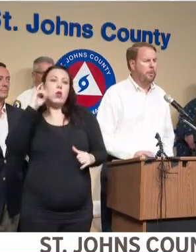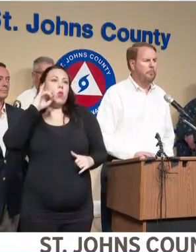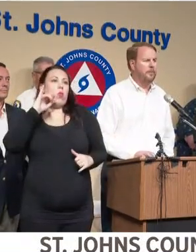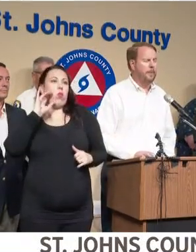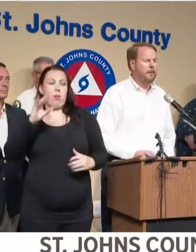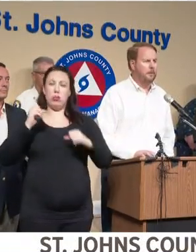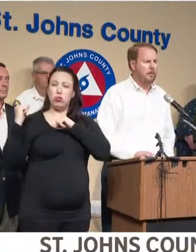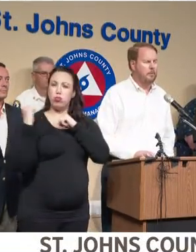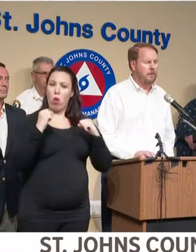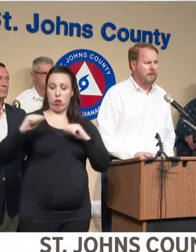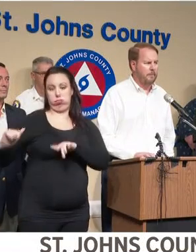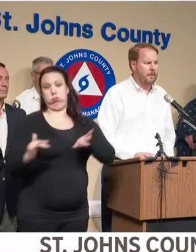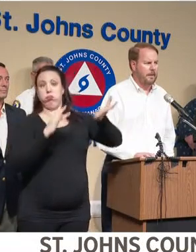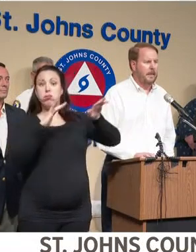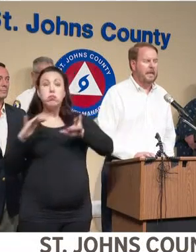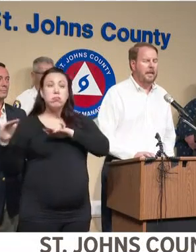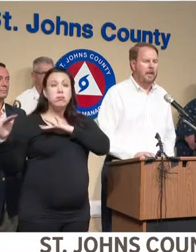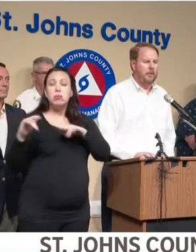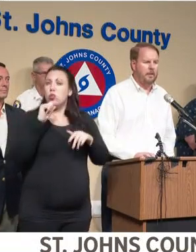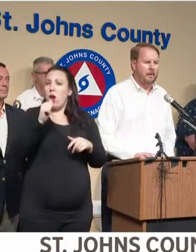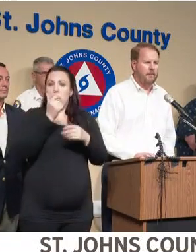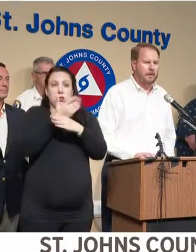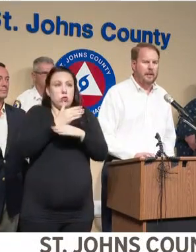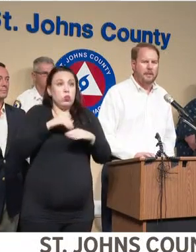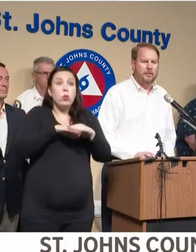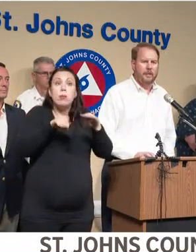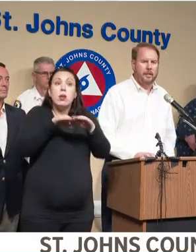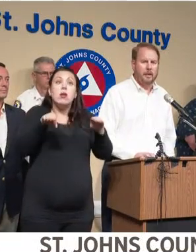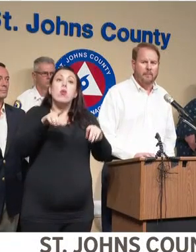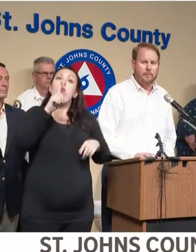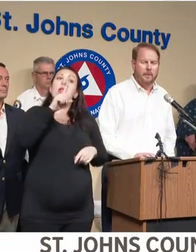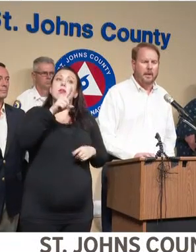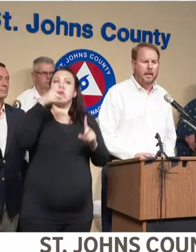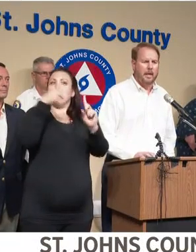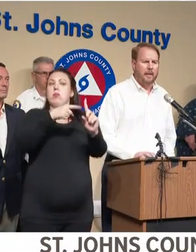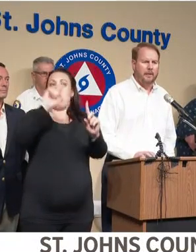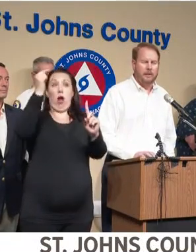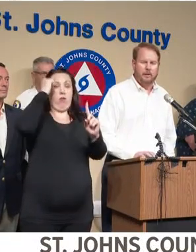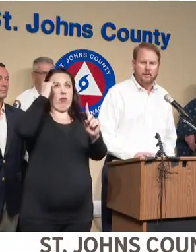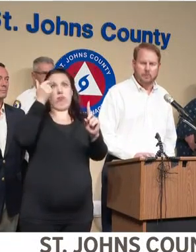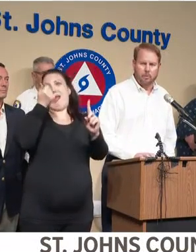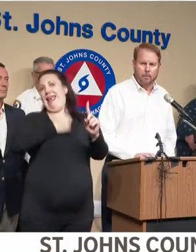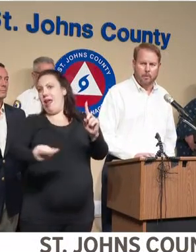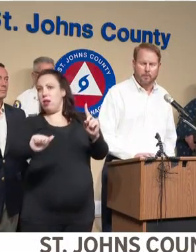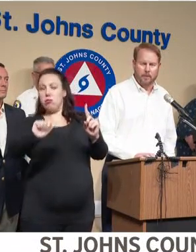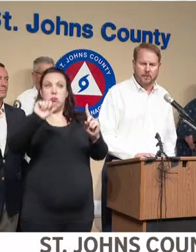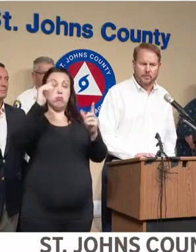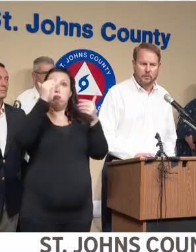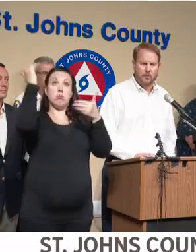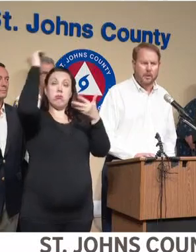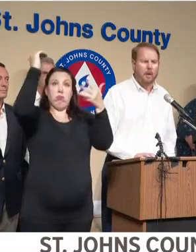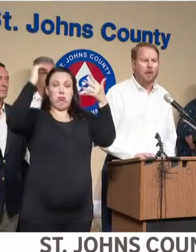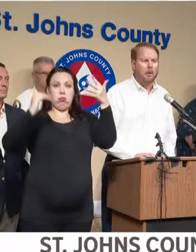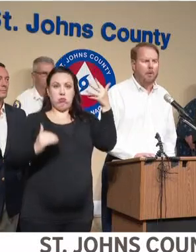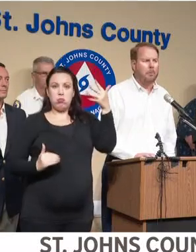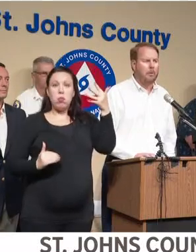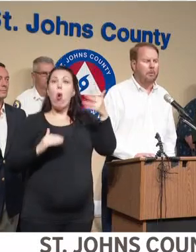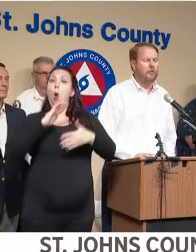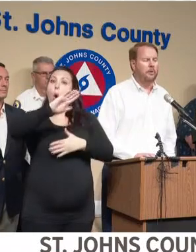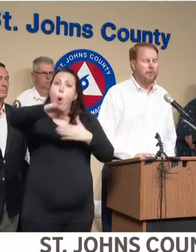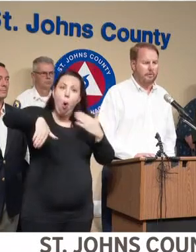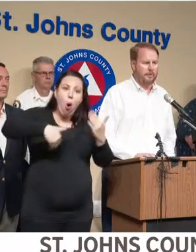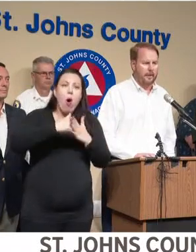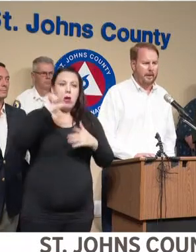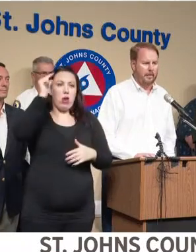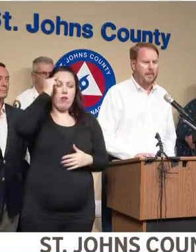Finally, with respect to local government, county government, city government, and the school board, public schools, are all